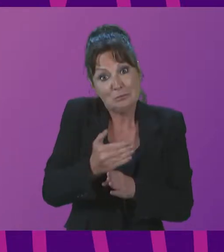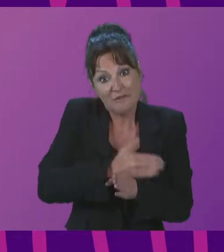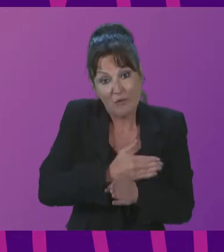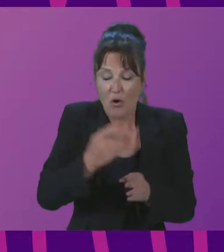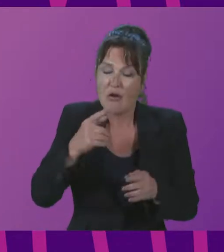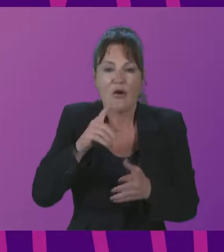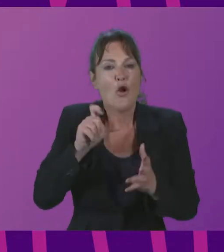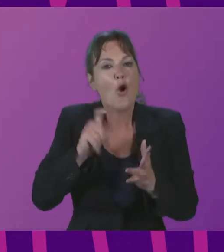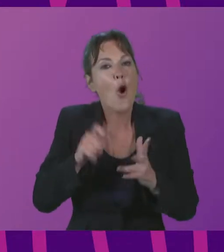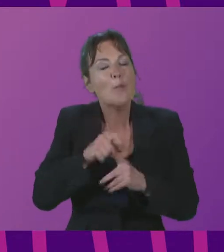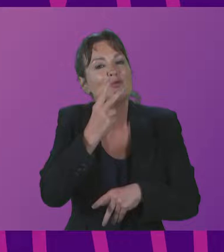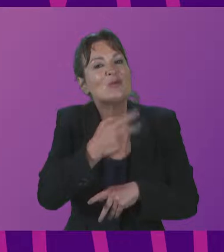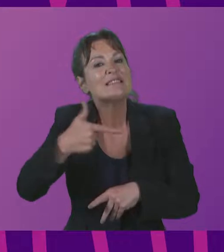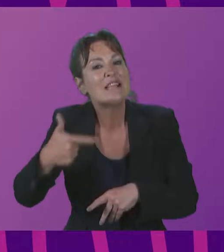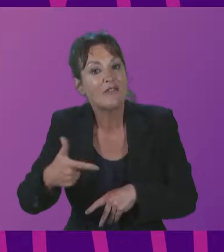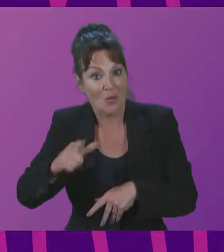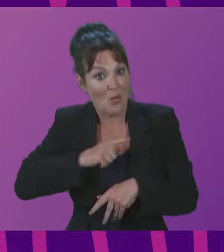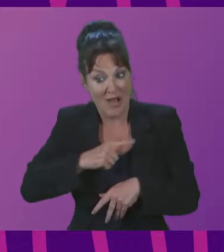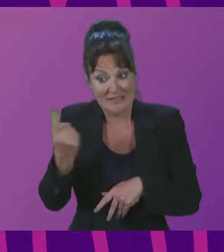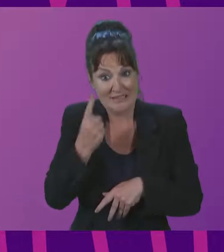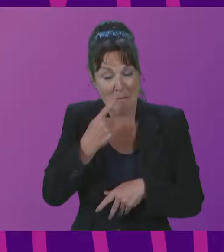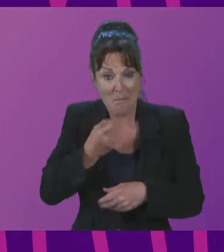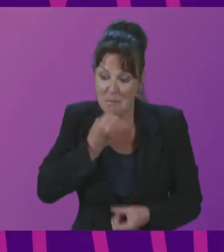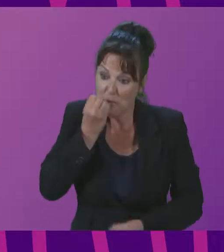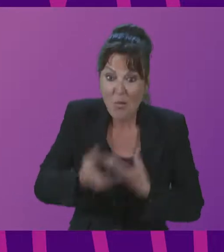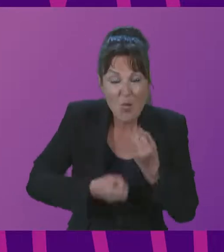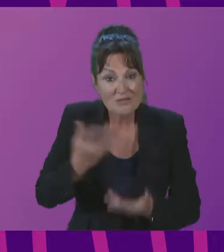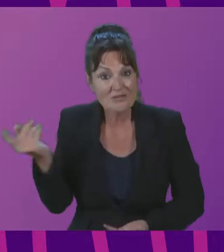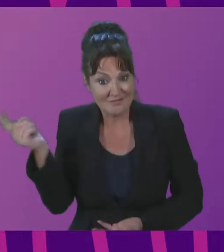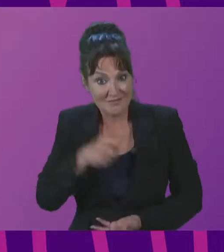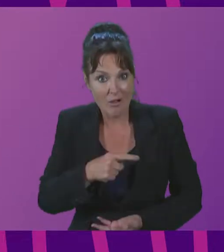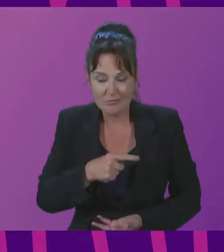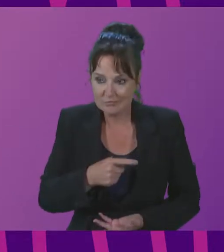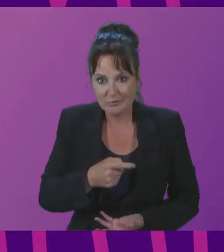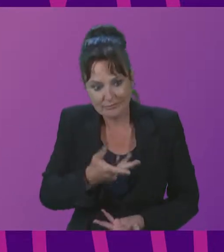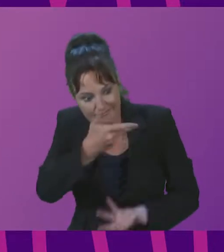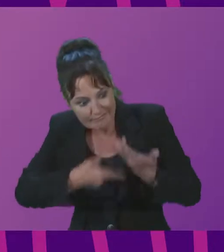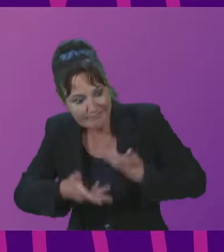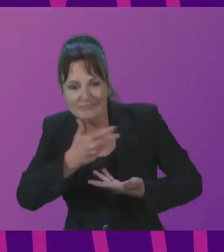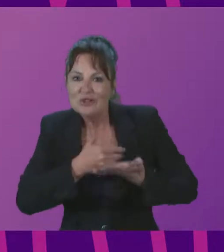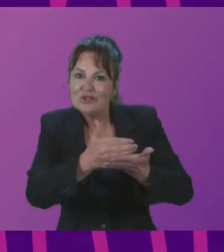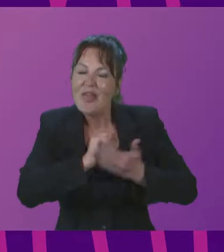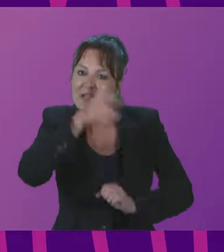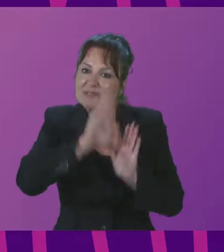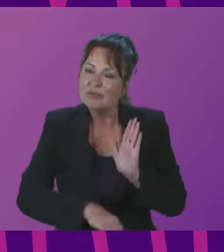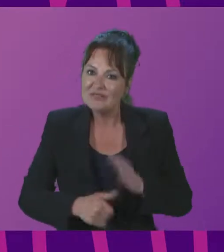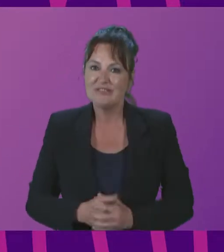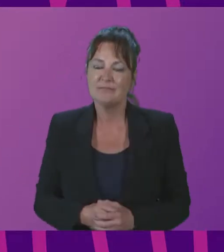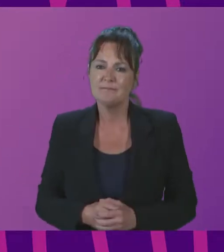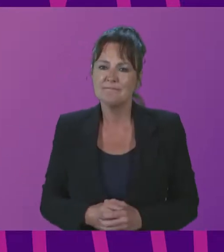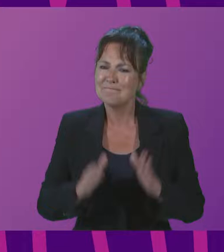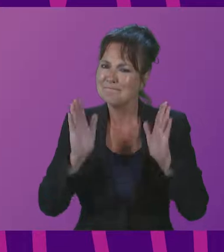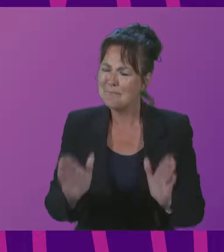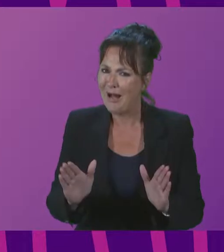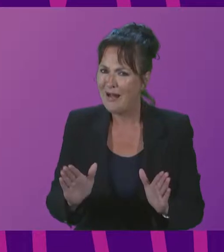South poets coming to tell their story, to share their local so that we can act globally together. But we need to know our